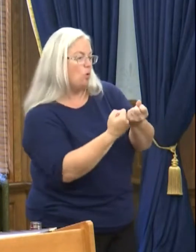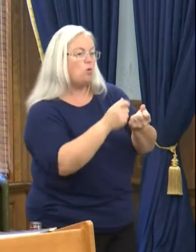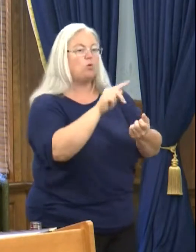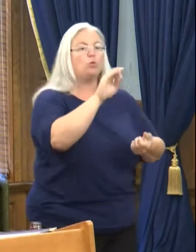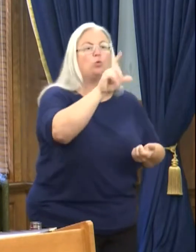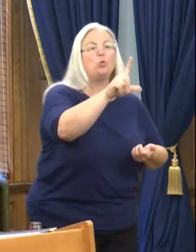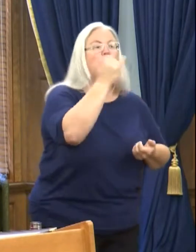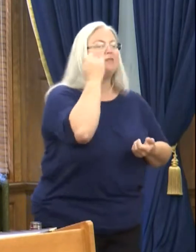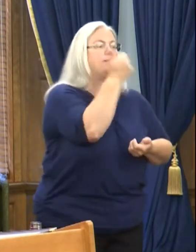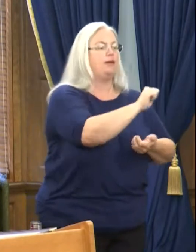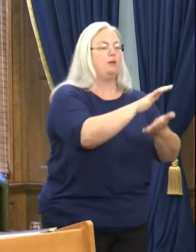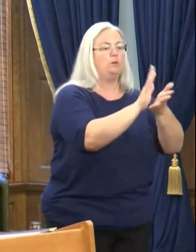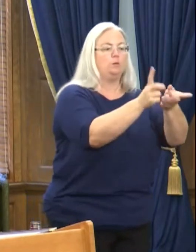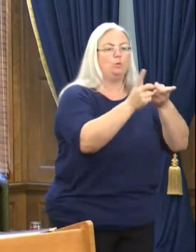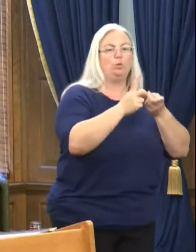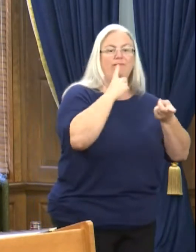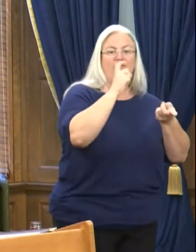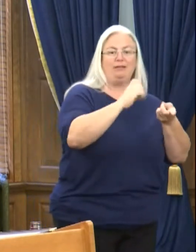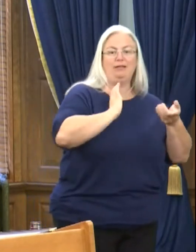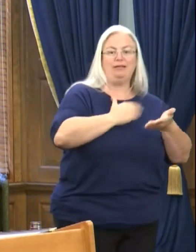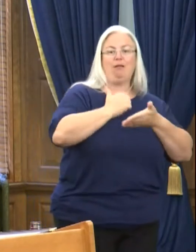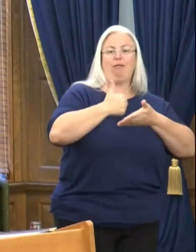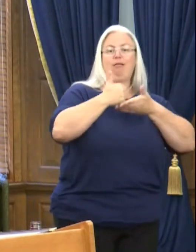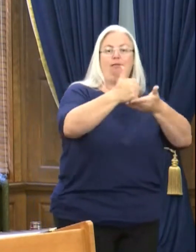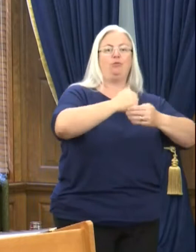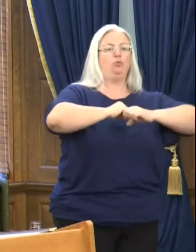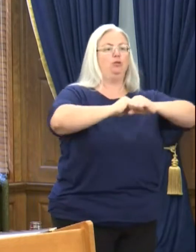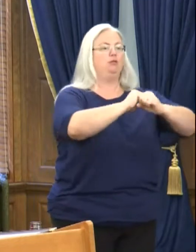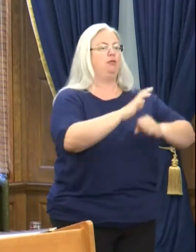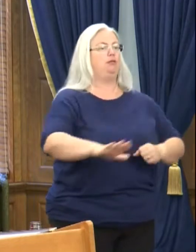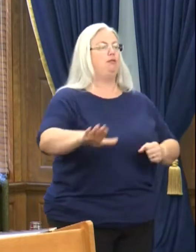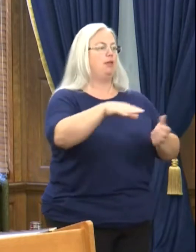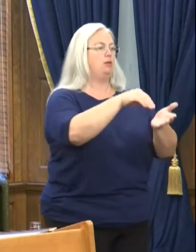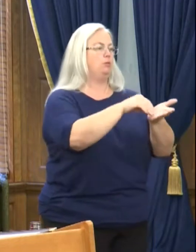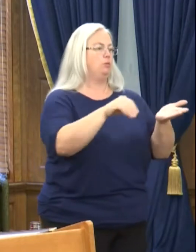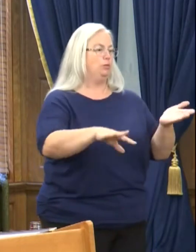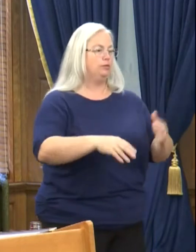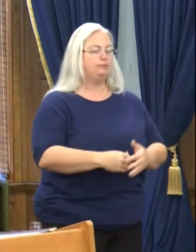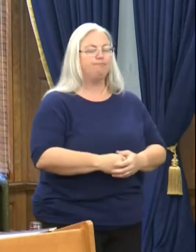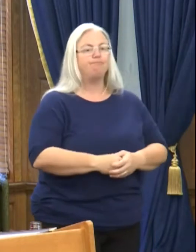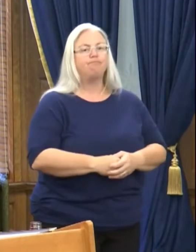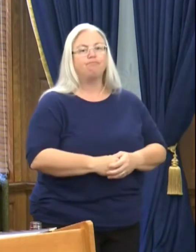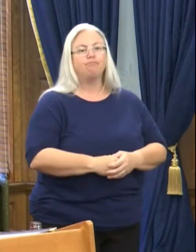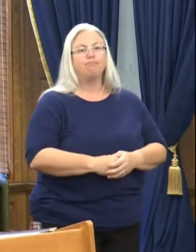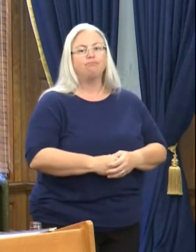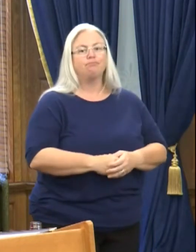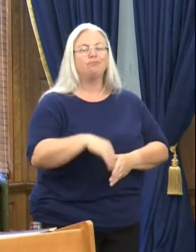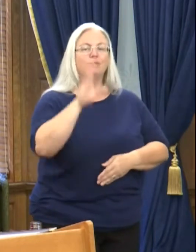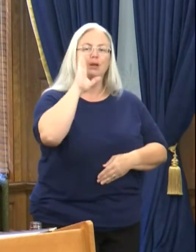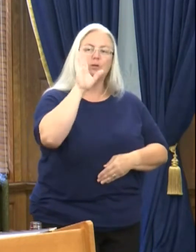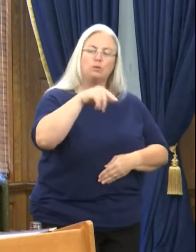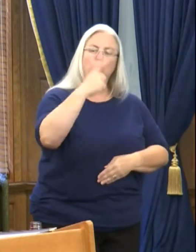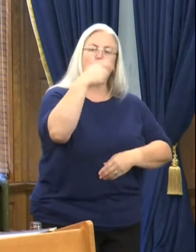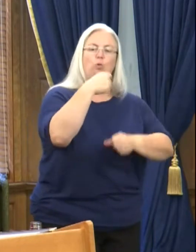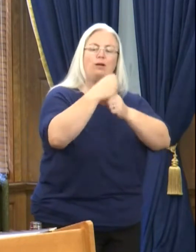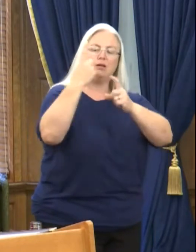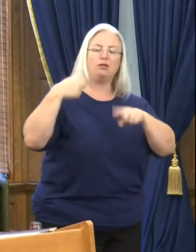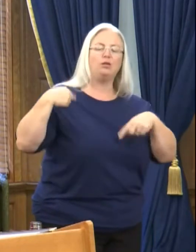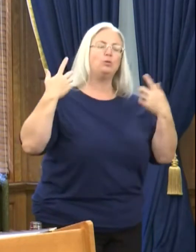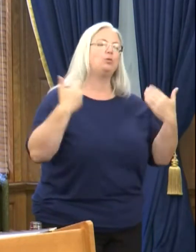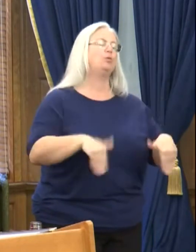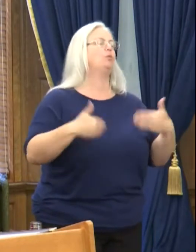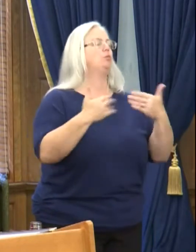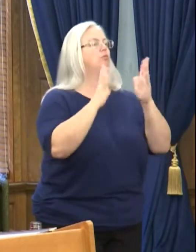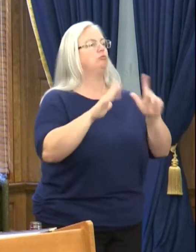any school district that needs our help to protect their kids. I know the last year has been extraordinarily challenging,